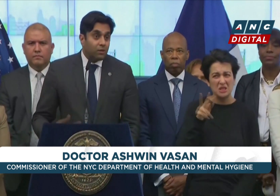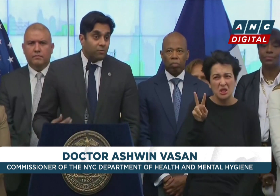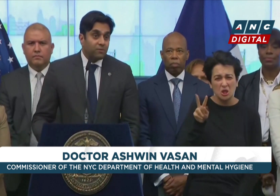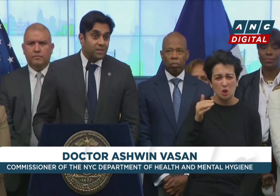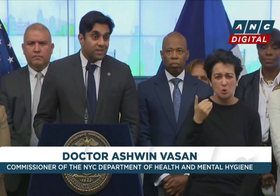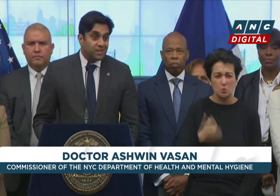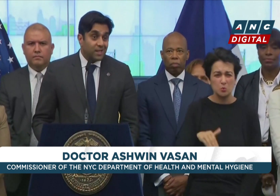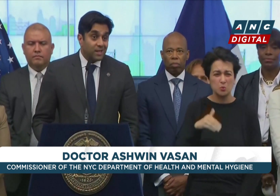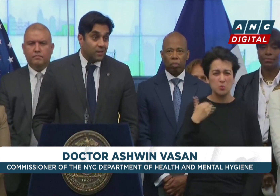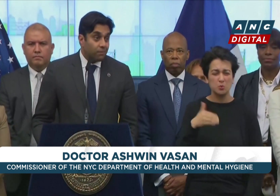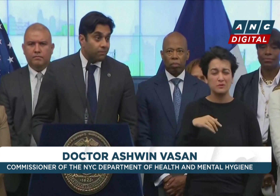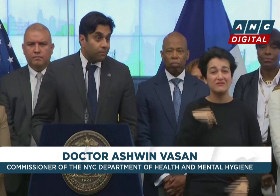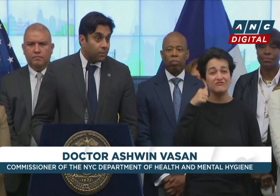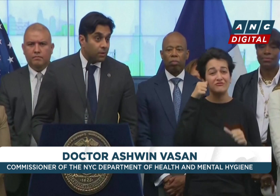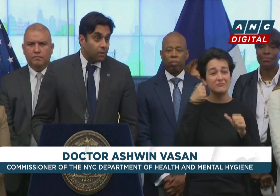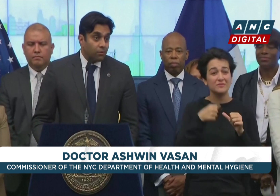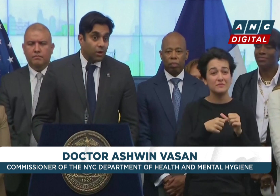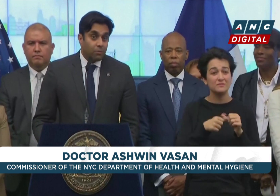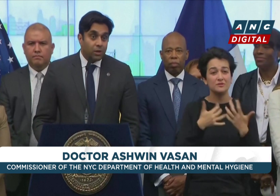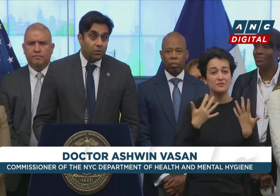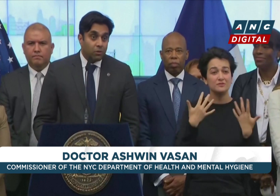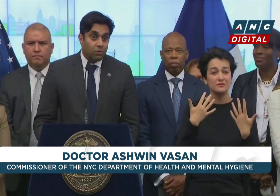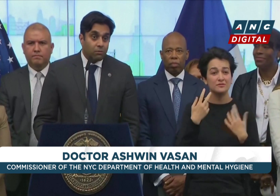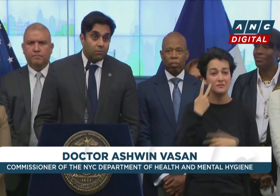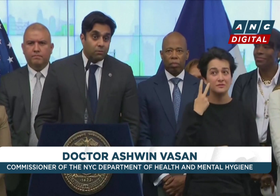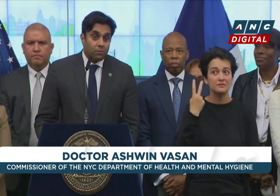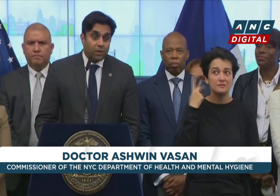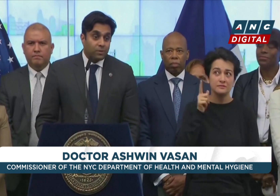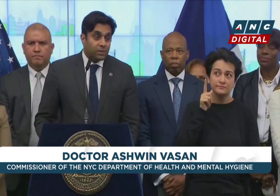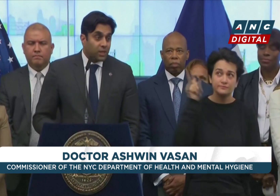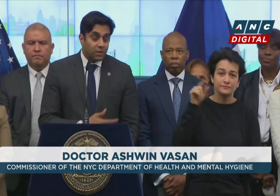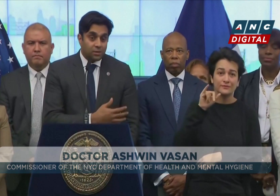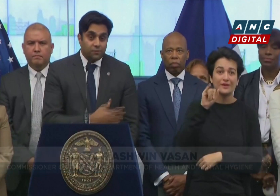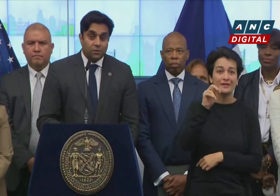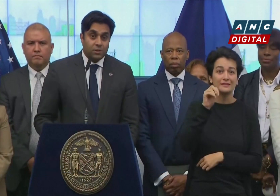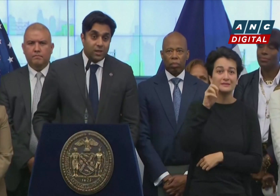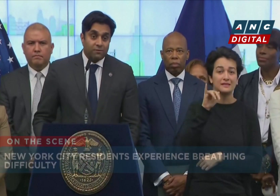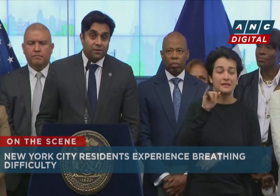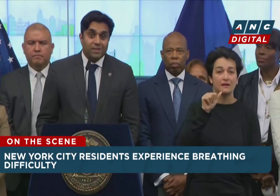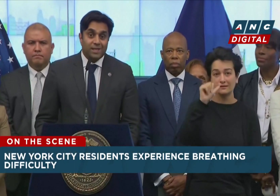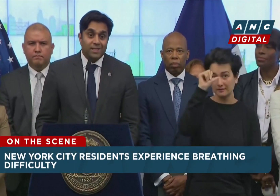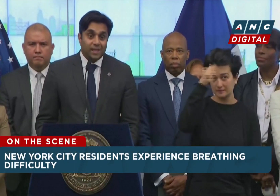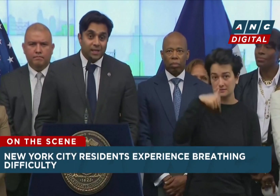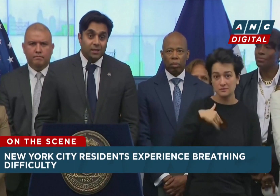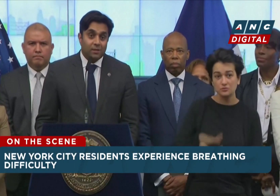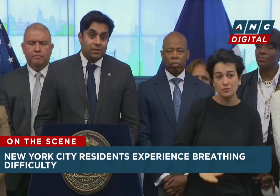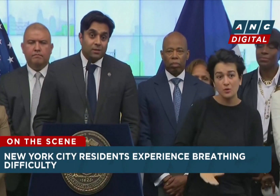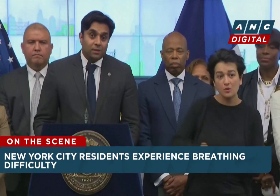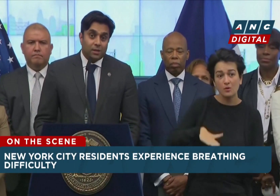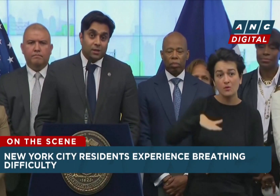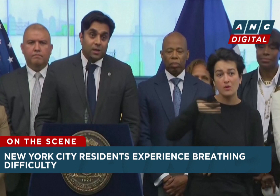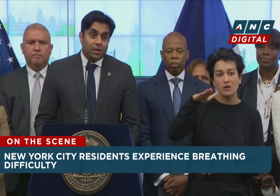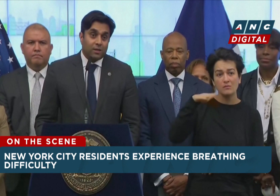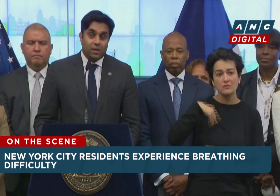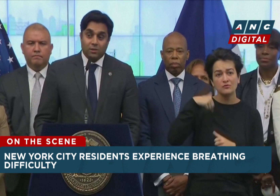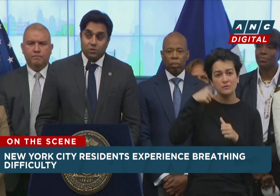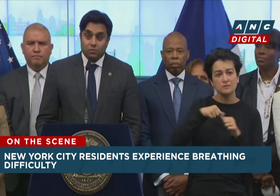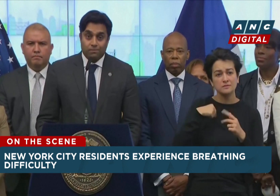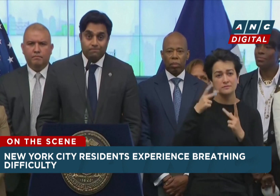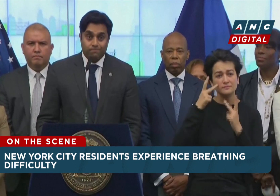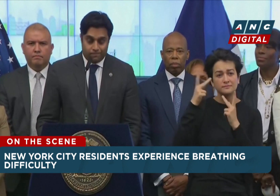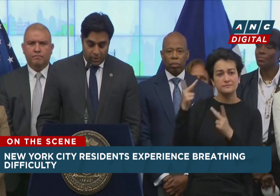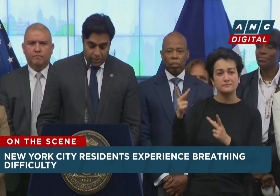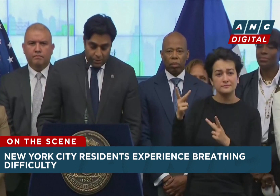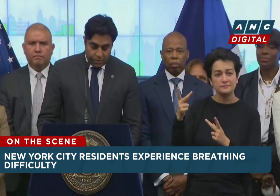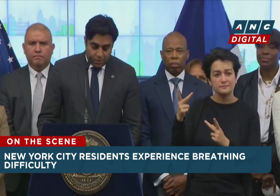smell, of my visits to India throughout my youth. I've been saying to folks today, it feels like Delhi in a hot day